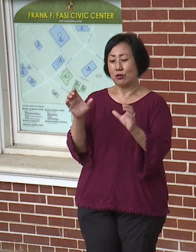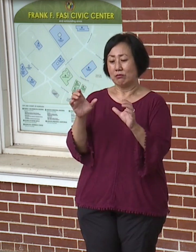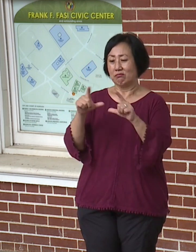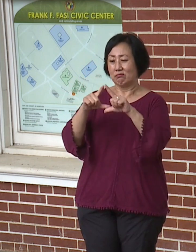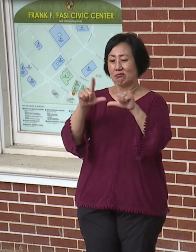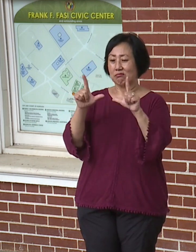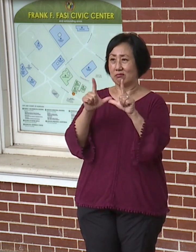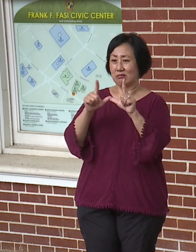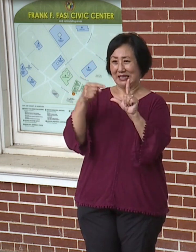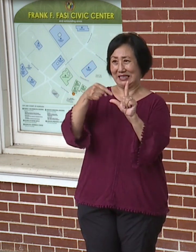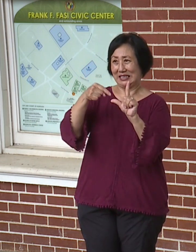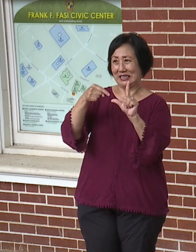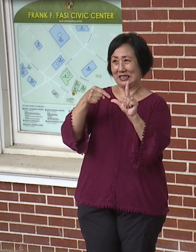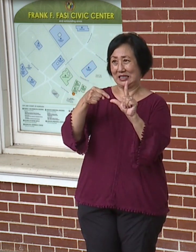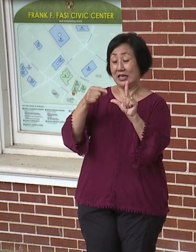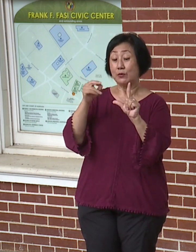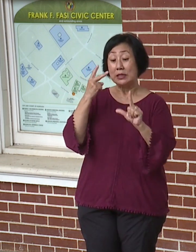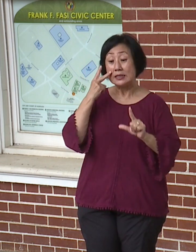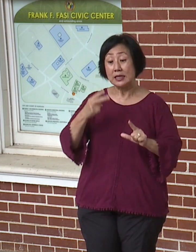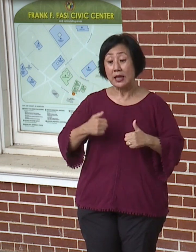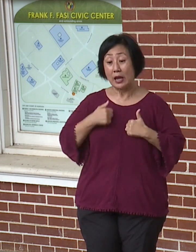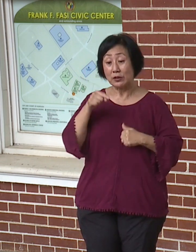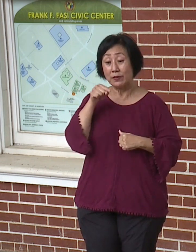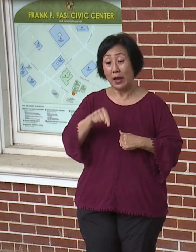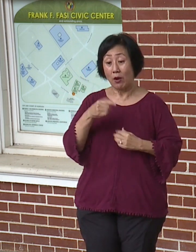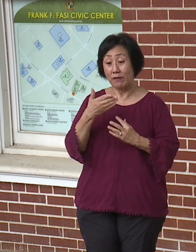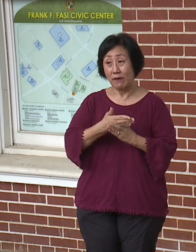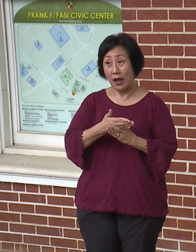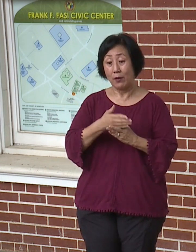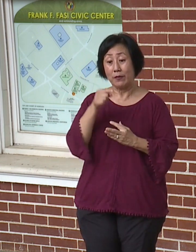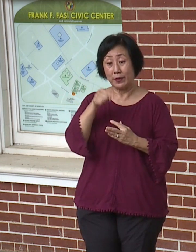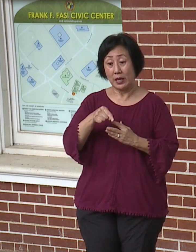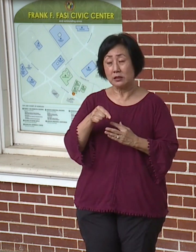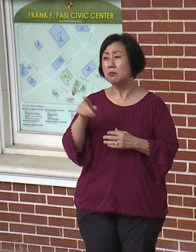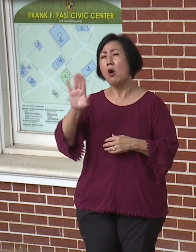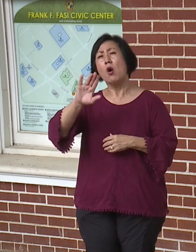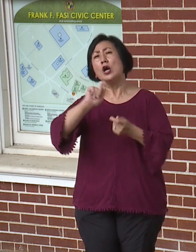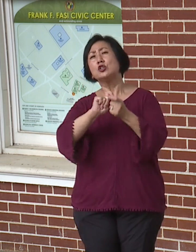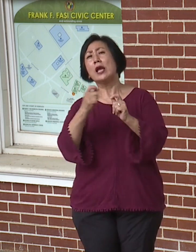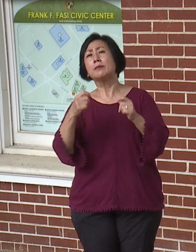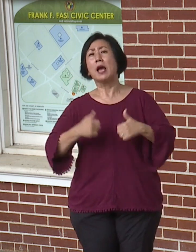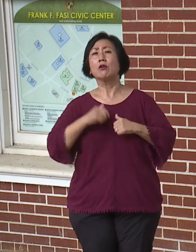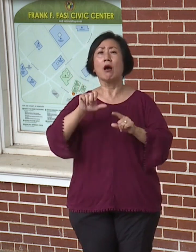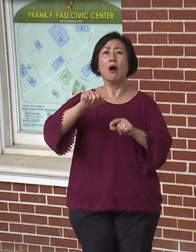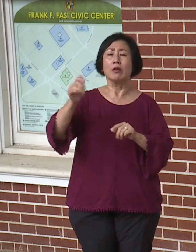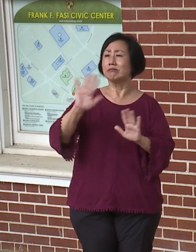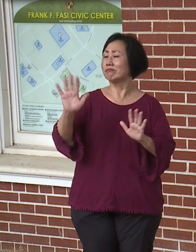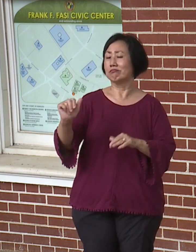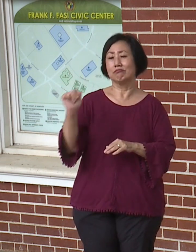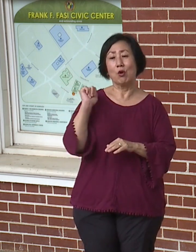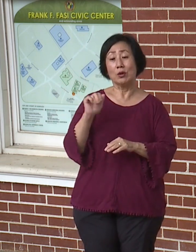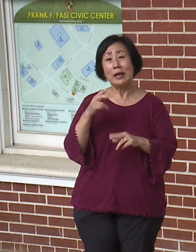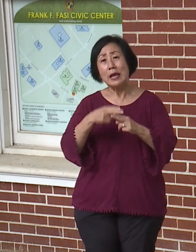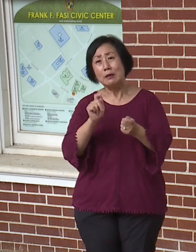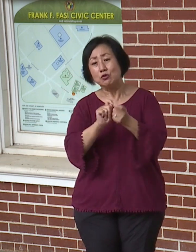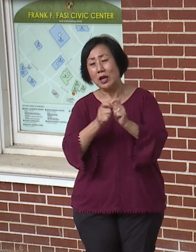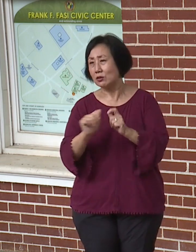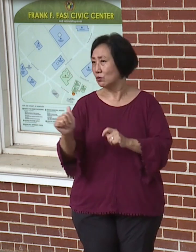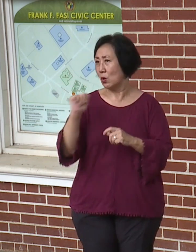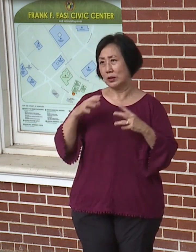to the address that's on file. We will not allow any address change. We won't allow any name change.